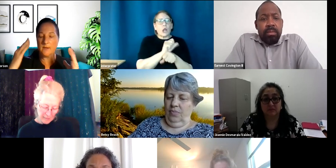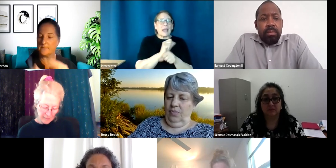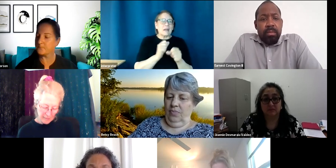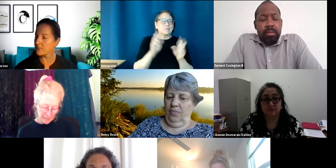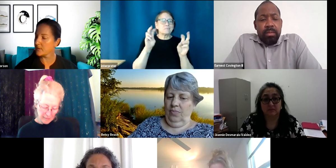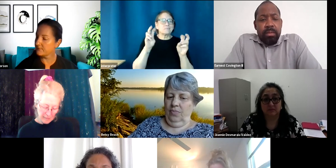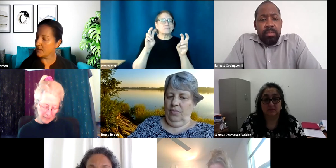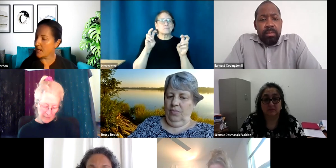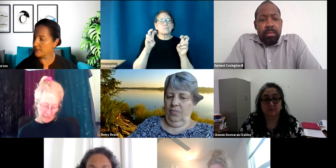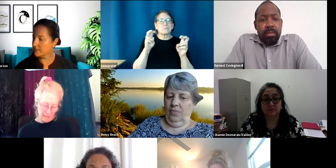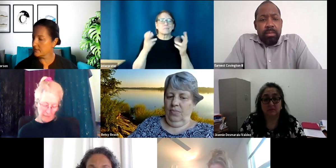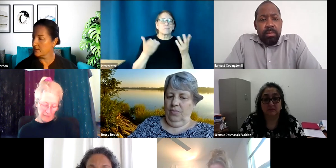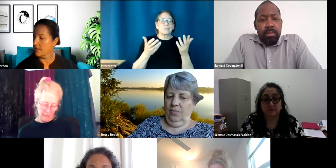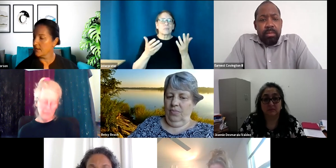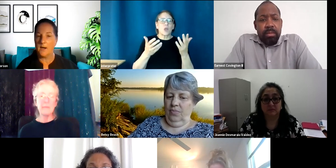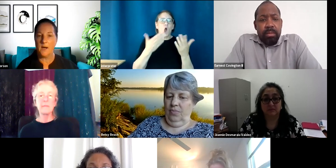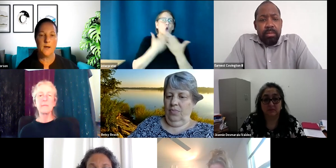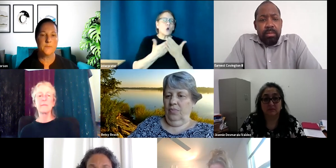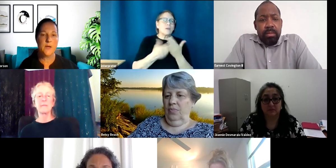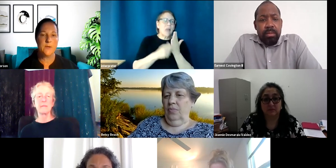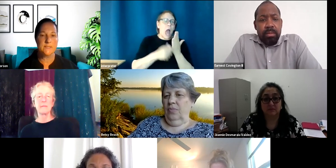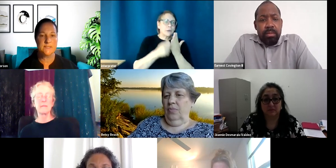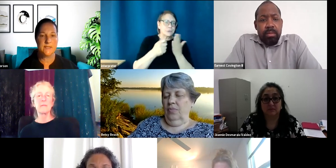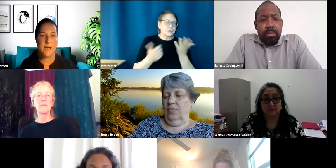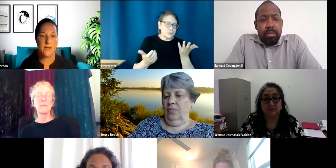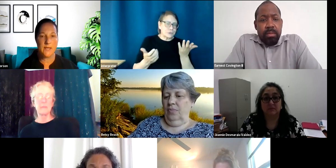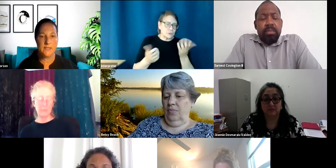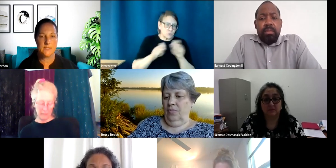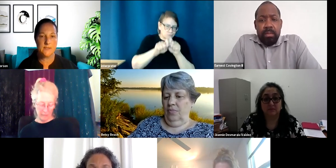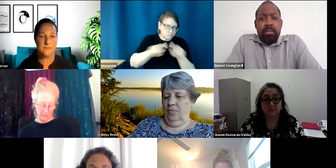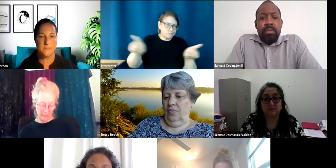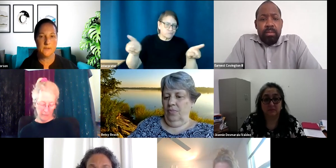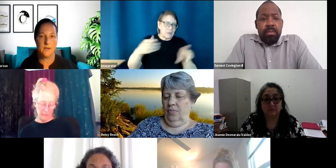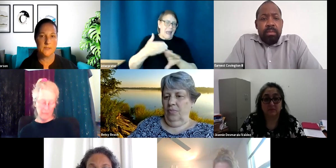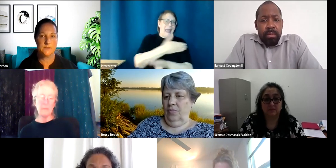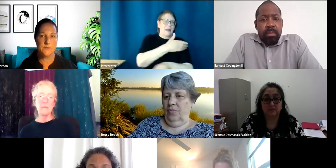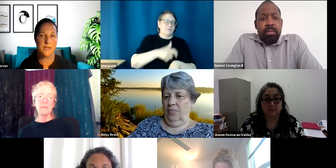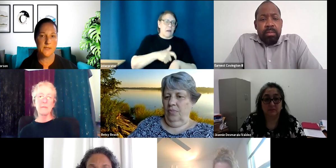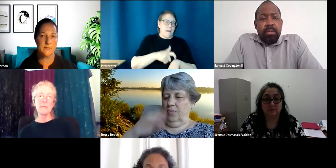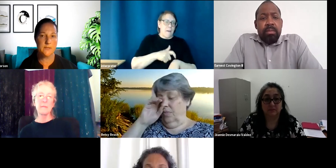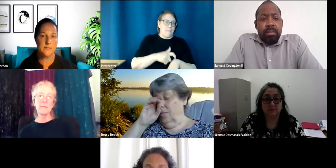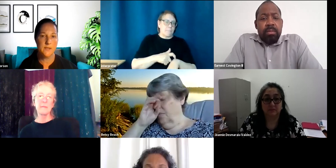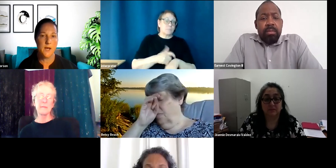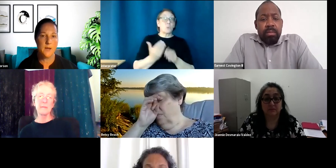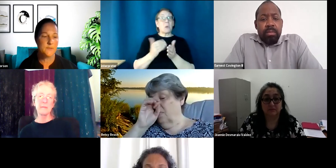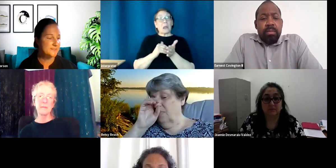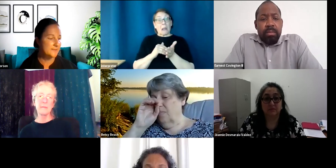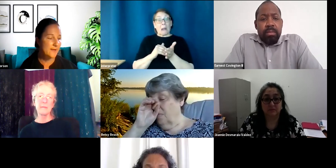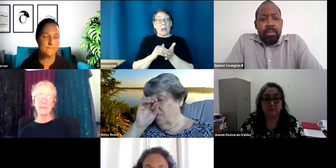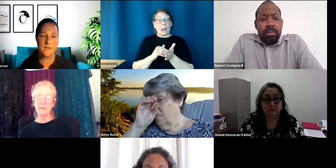flyer that we can send out ahead of time. So again, I'm going to send that